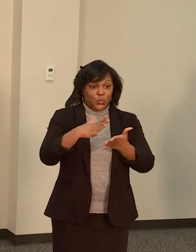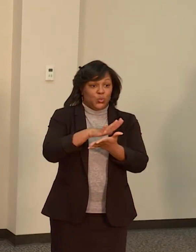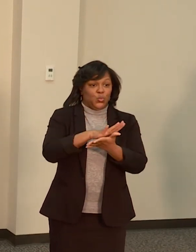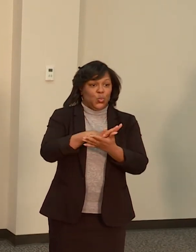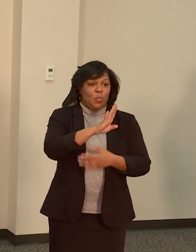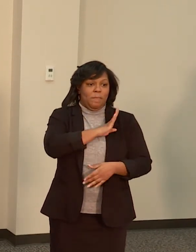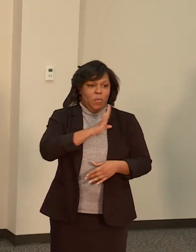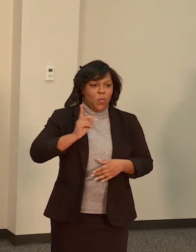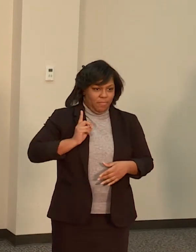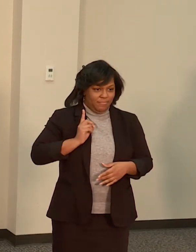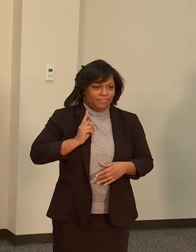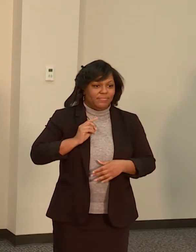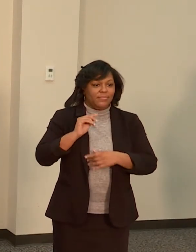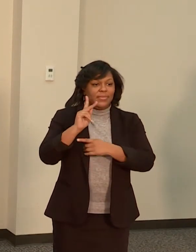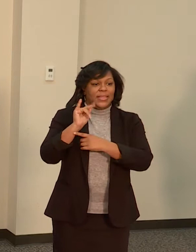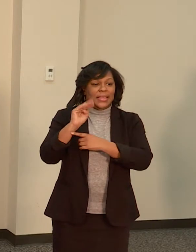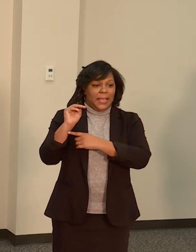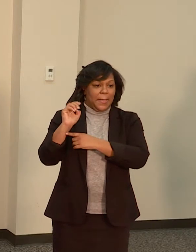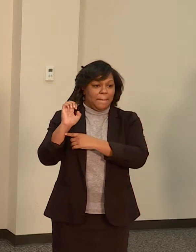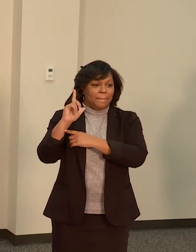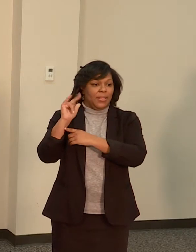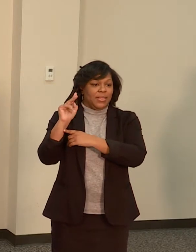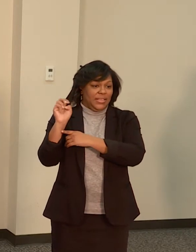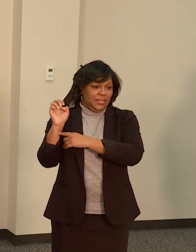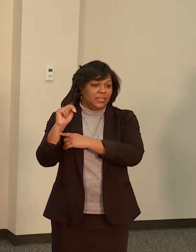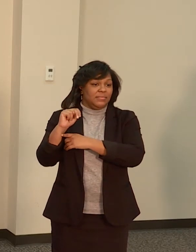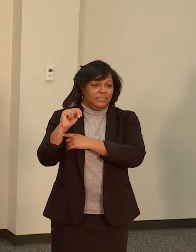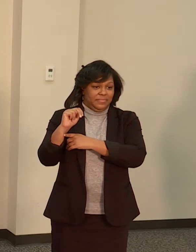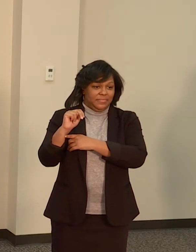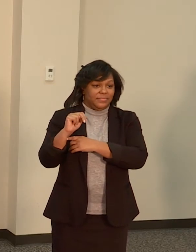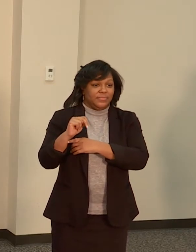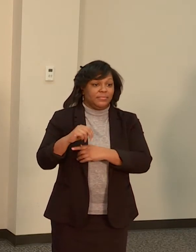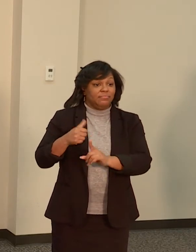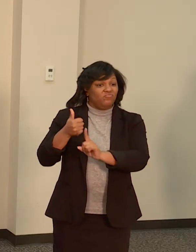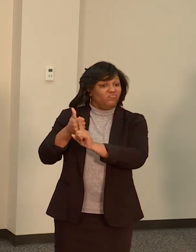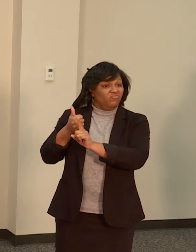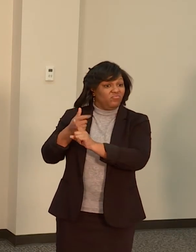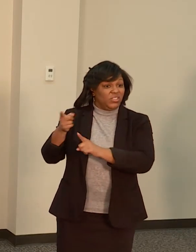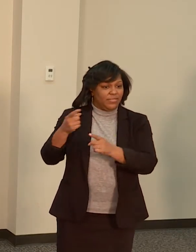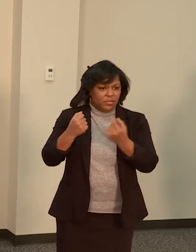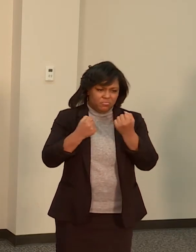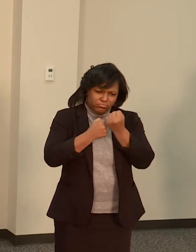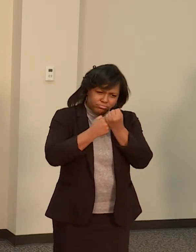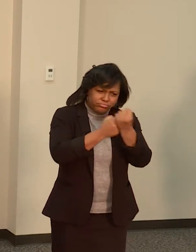a constant supporter of this program and has helped so greatly. Thank you.